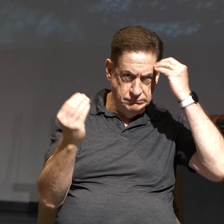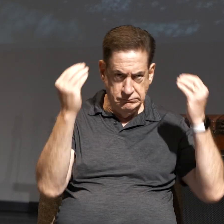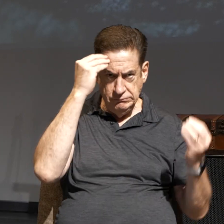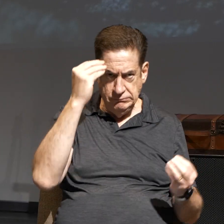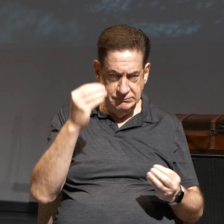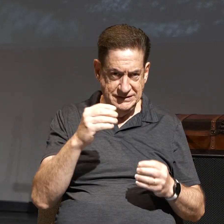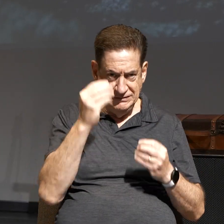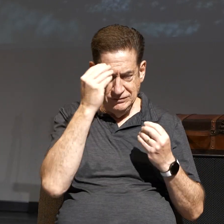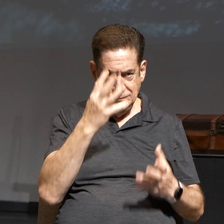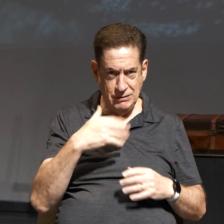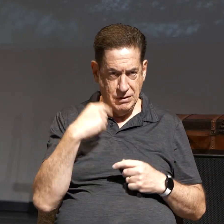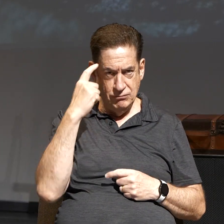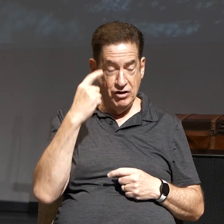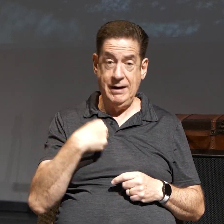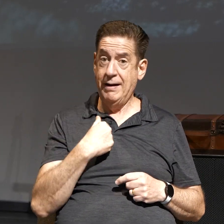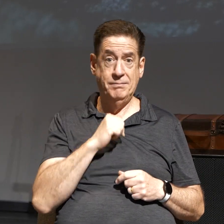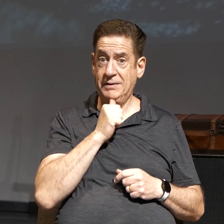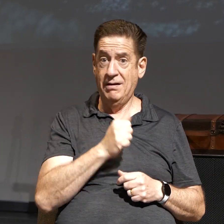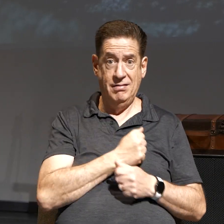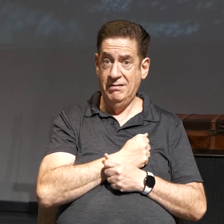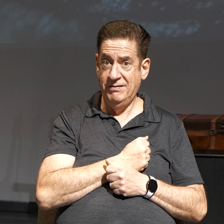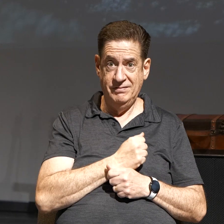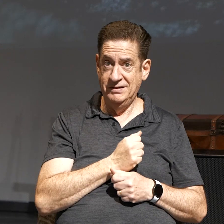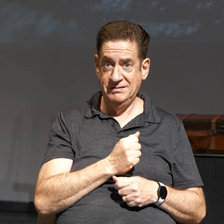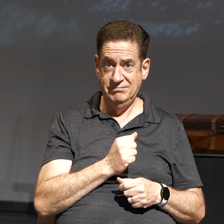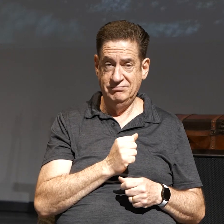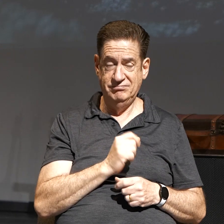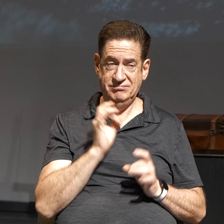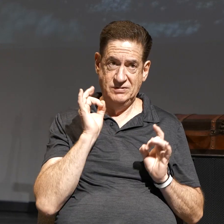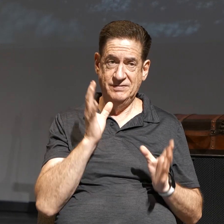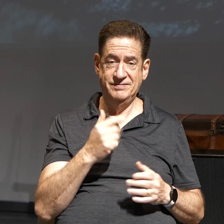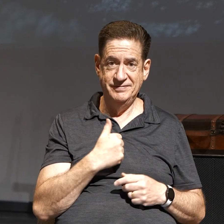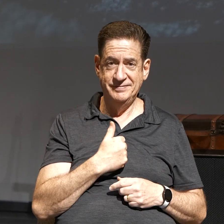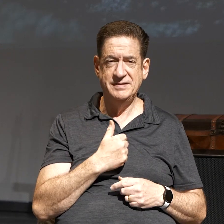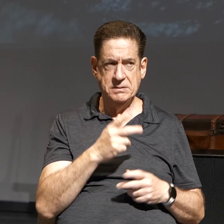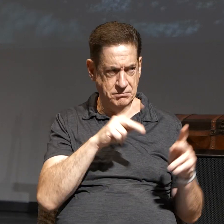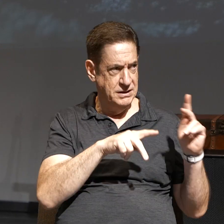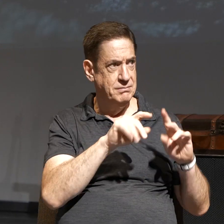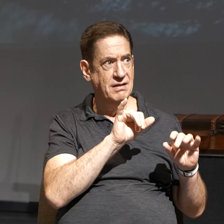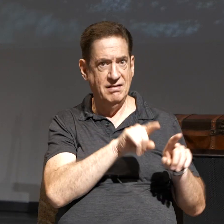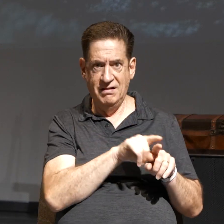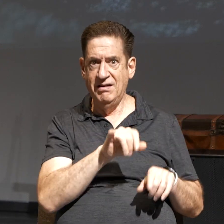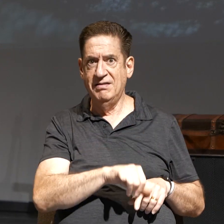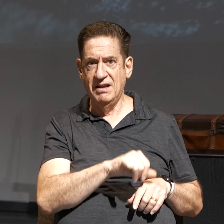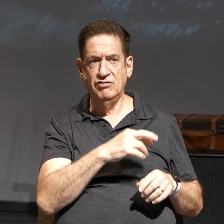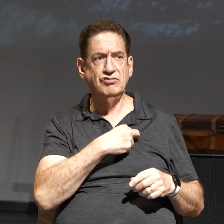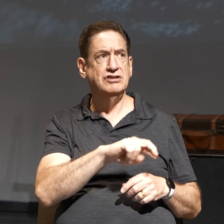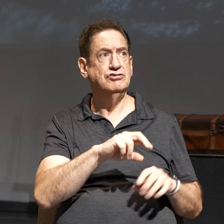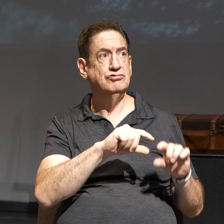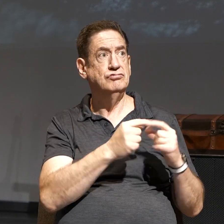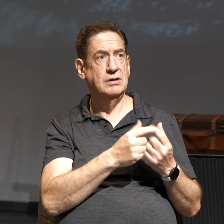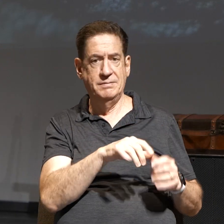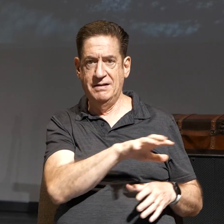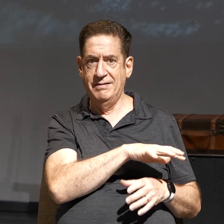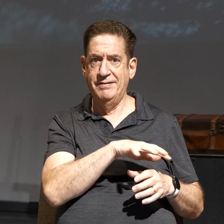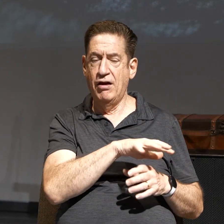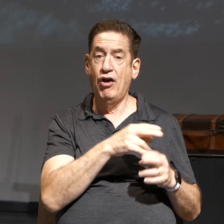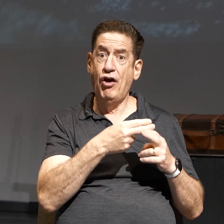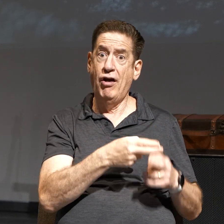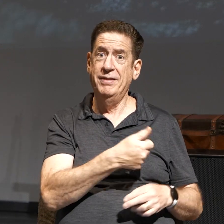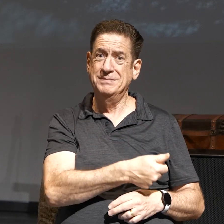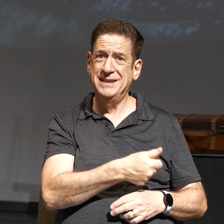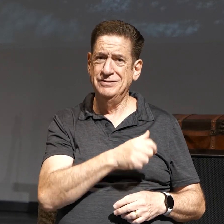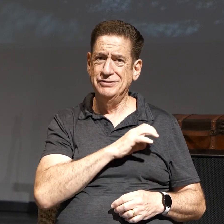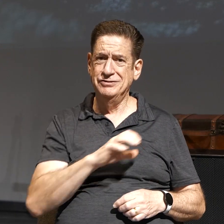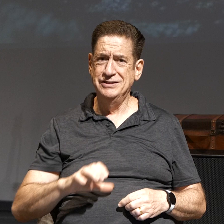I'm terribly unloving too. And that's how there are people out there like that. There are religious groups that are out there like that. They call themselves Christians.